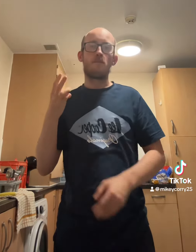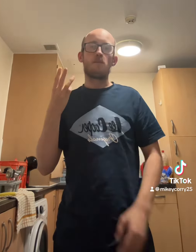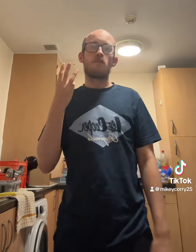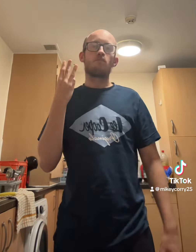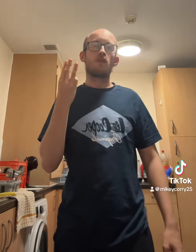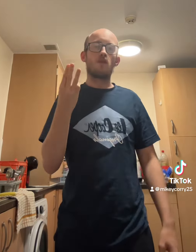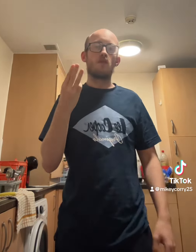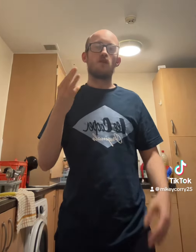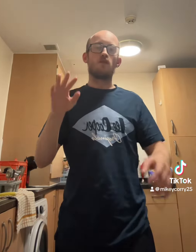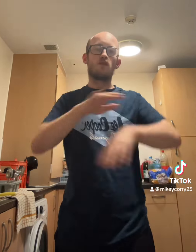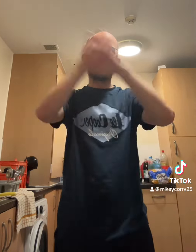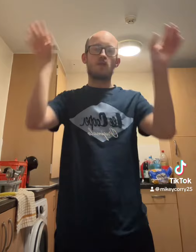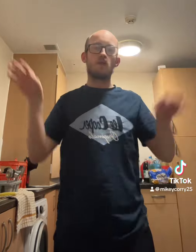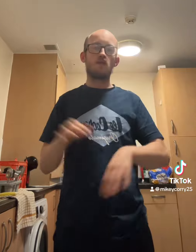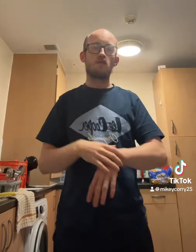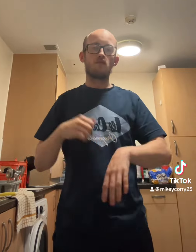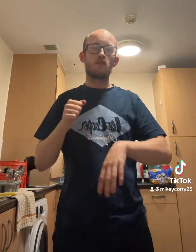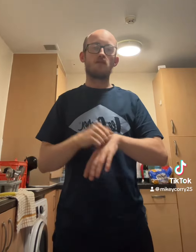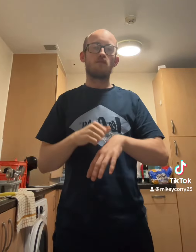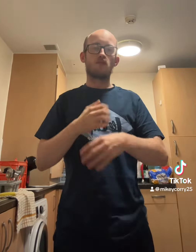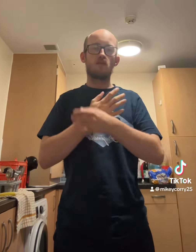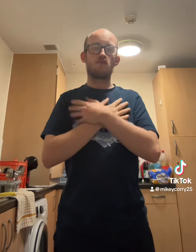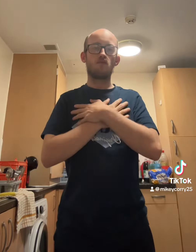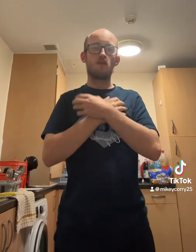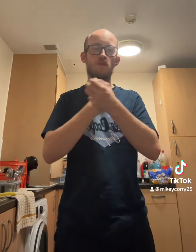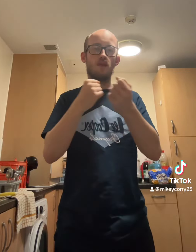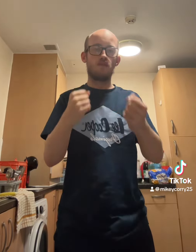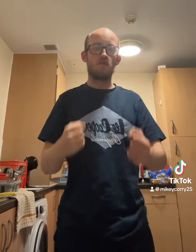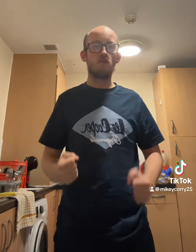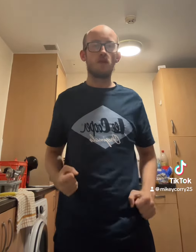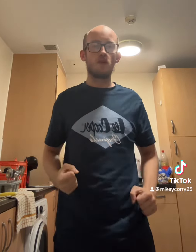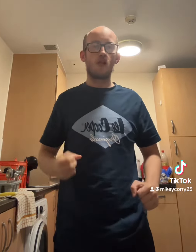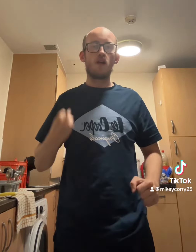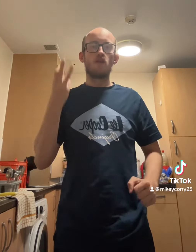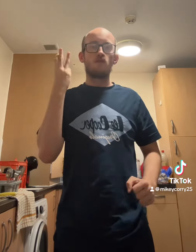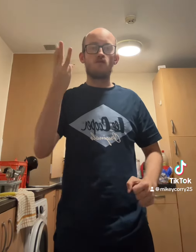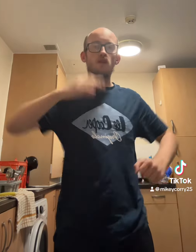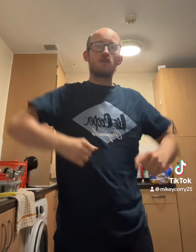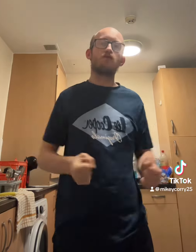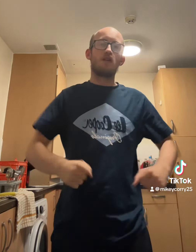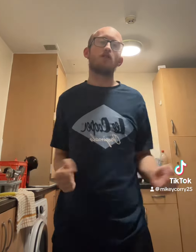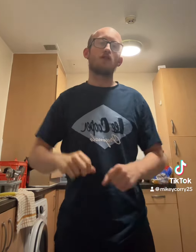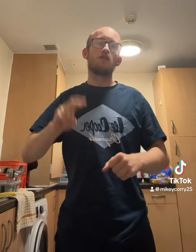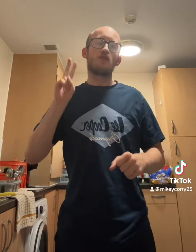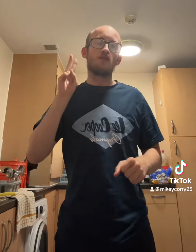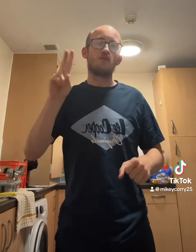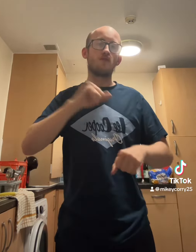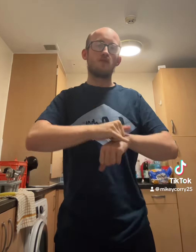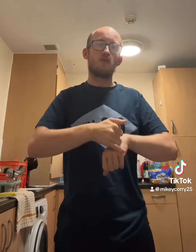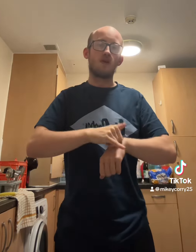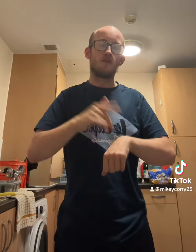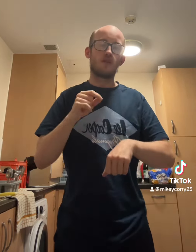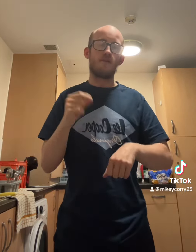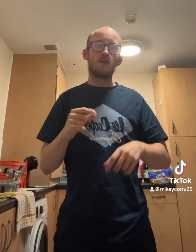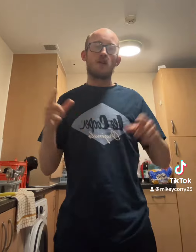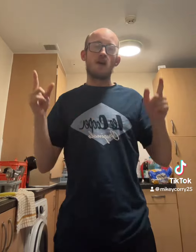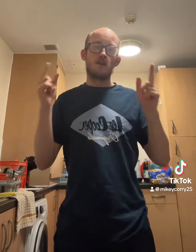On the third day of Christmas, my true love gave to me three friendships, two turtledoves and a